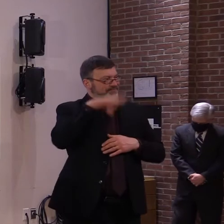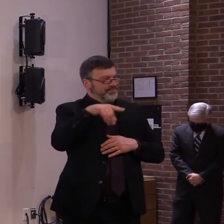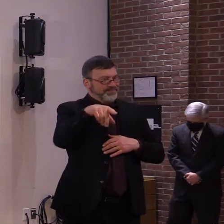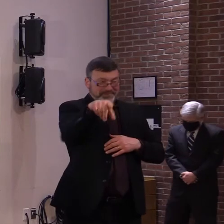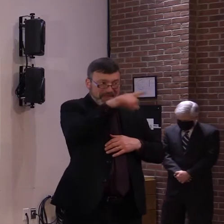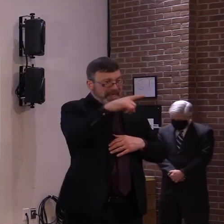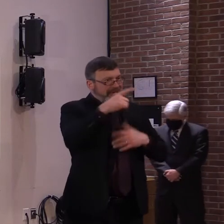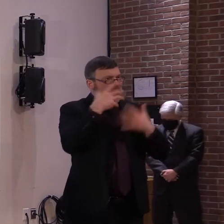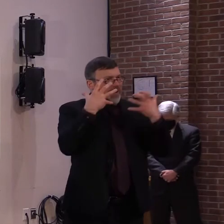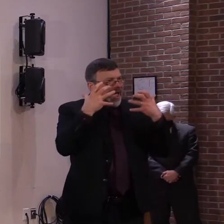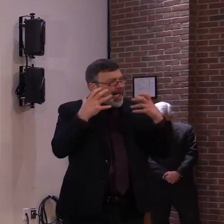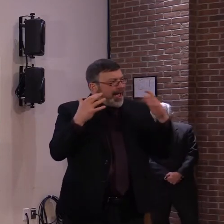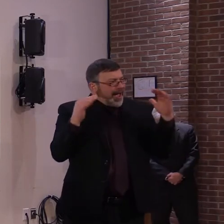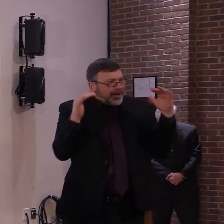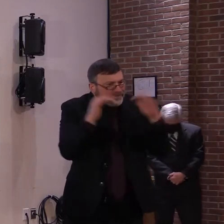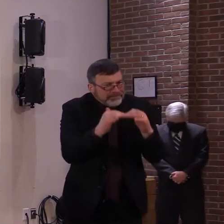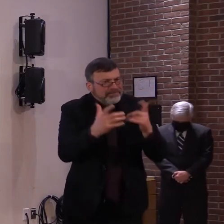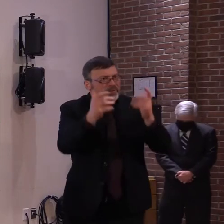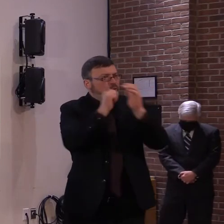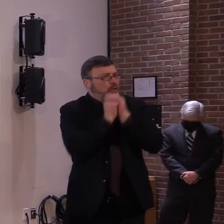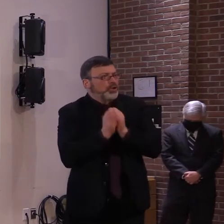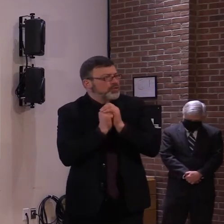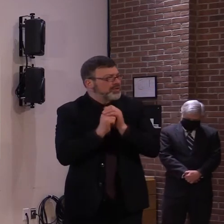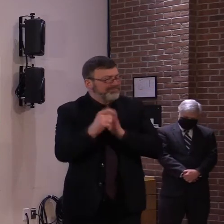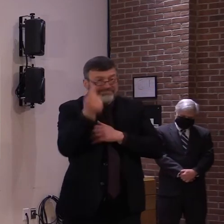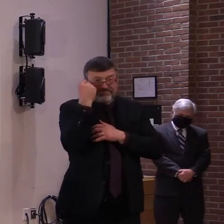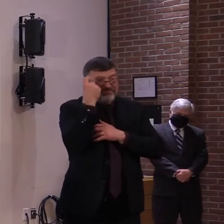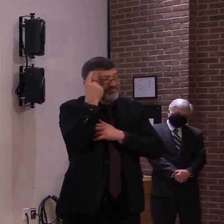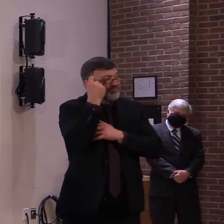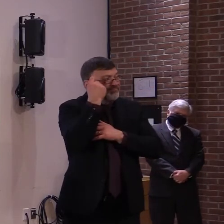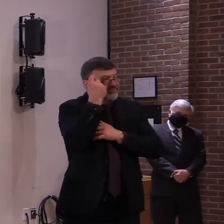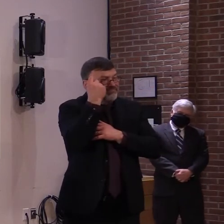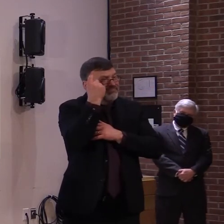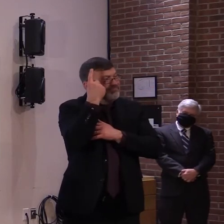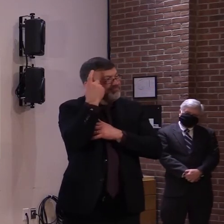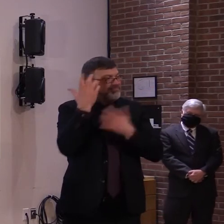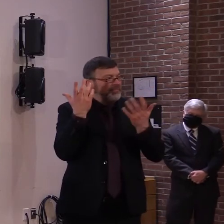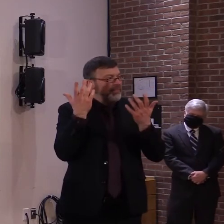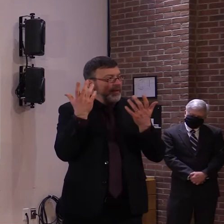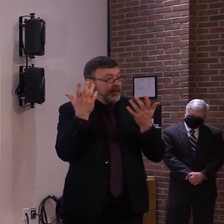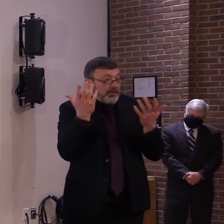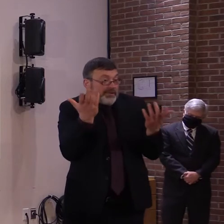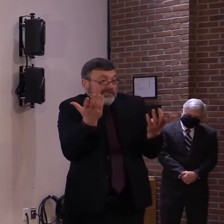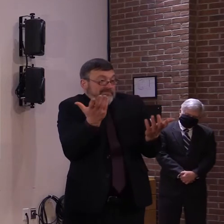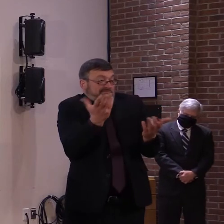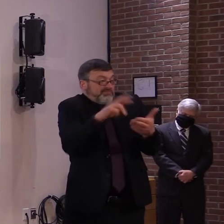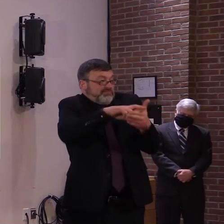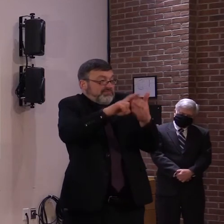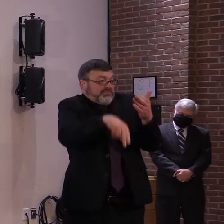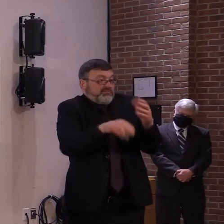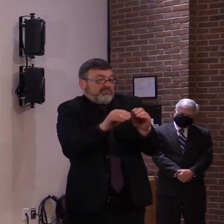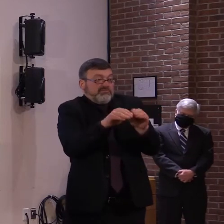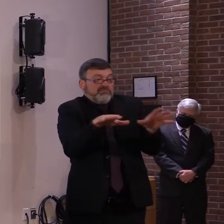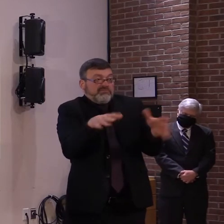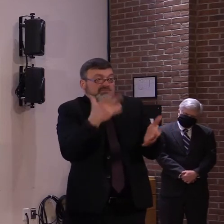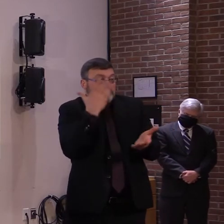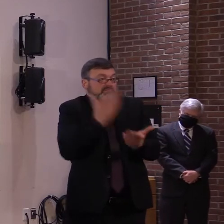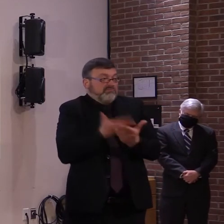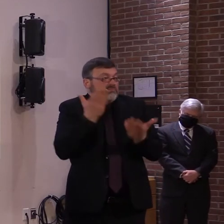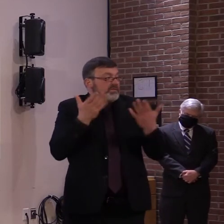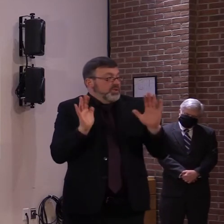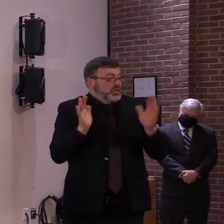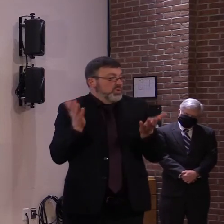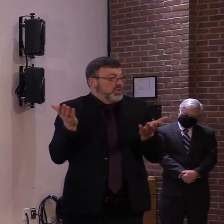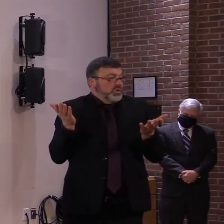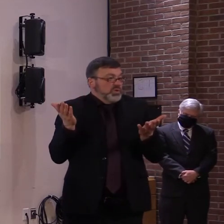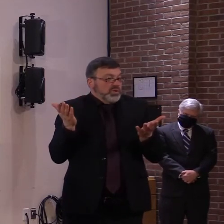virus could impact any of our own families or neighbors. We should also let this outbreak